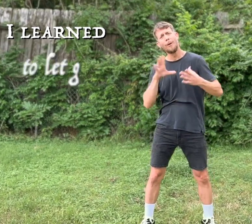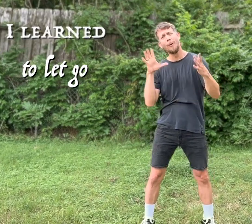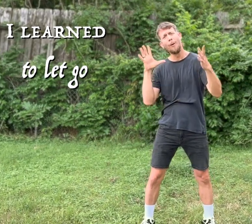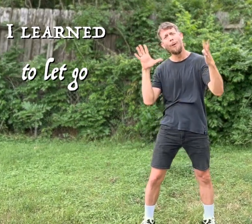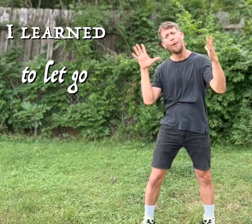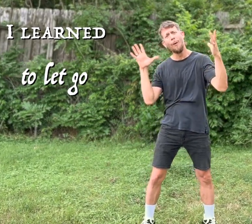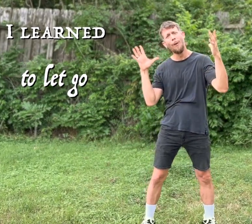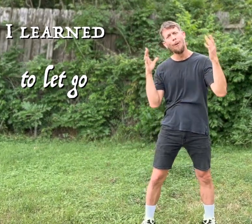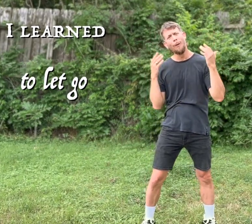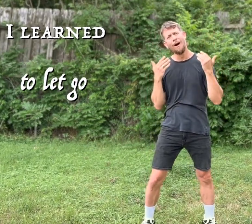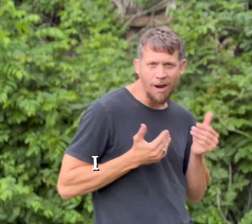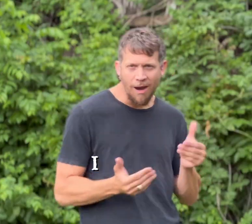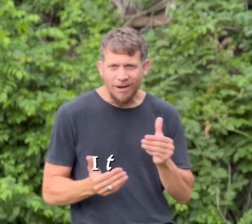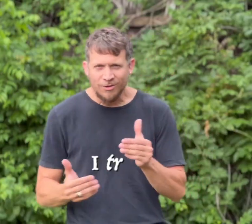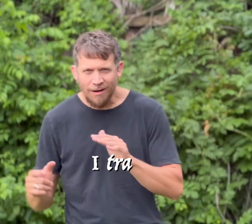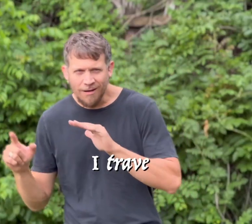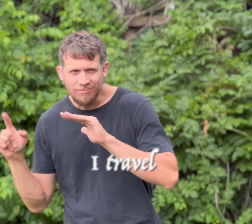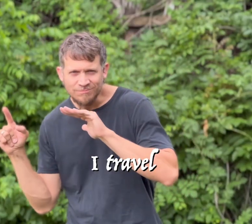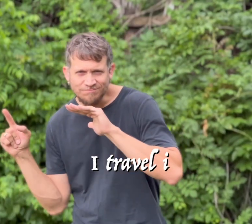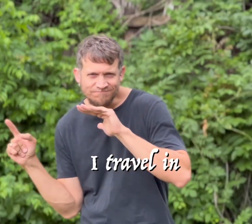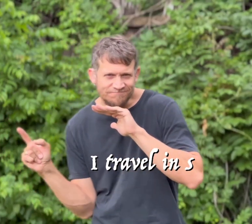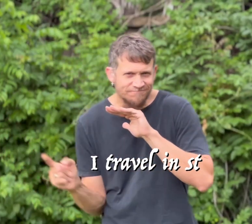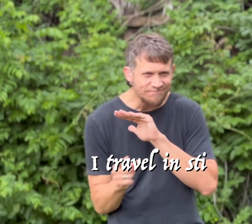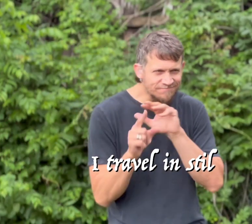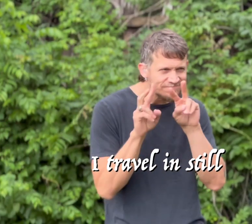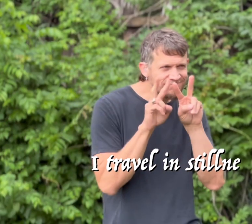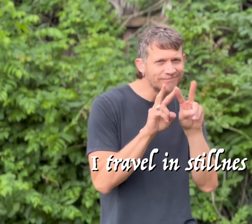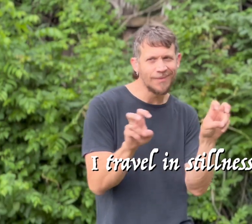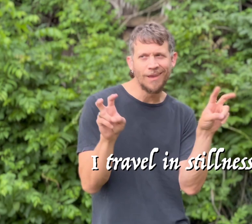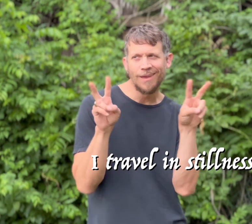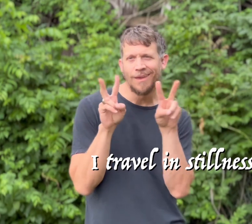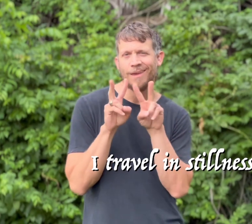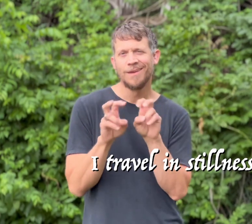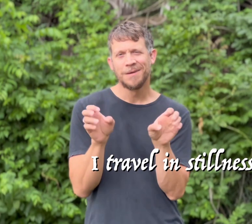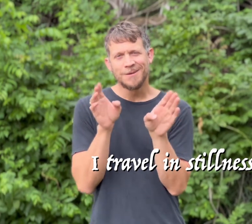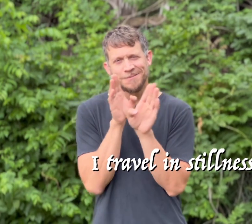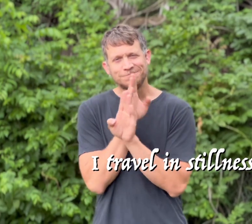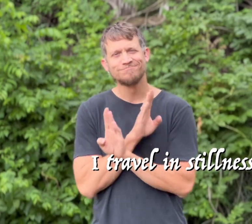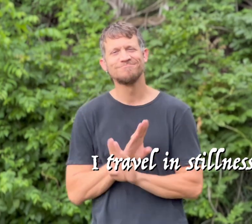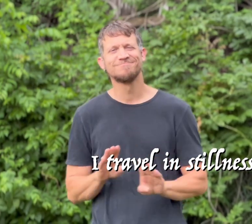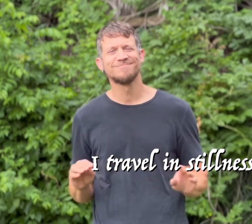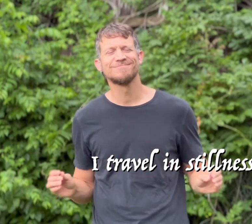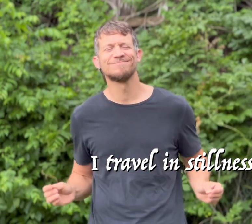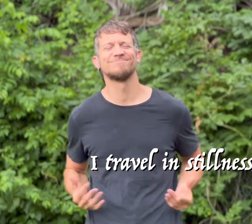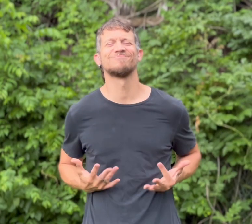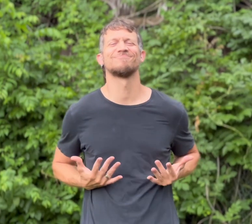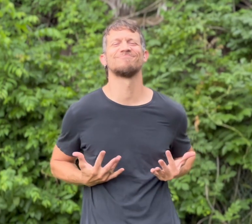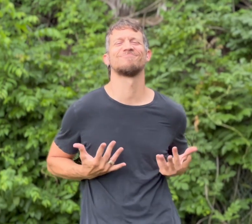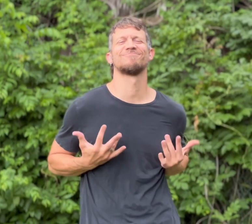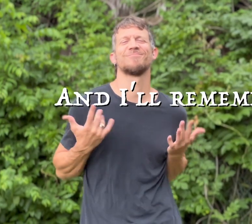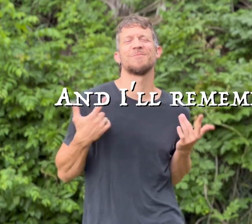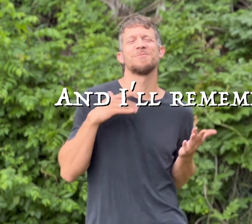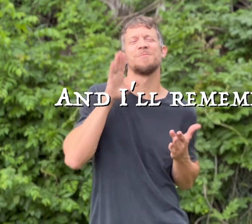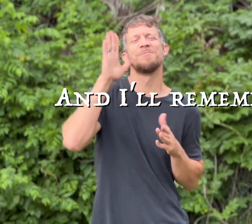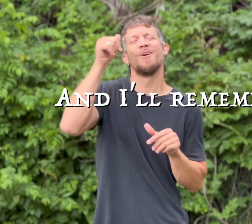go To let I traveled in stillness And I'll remember